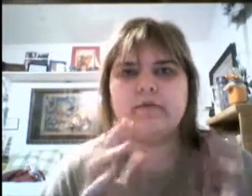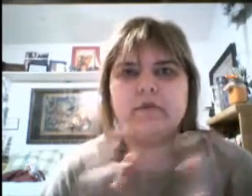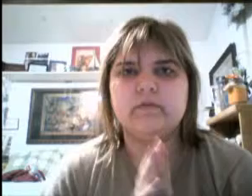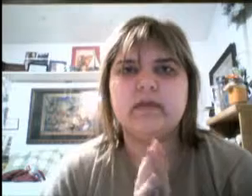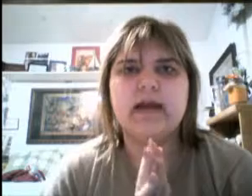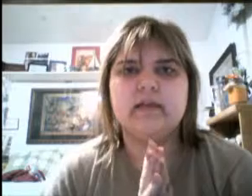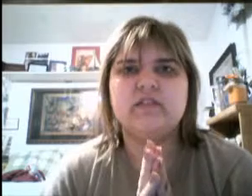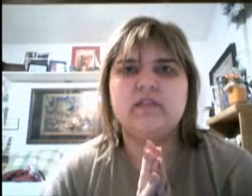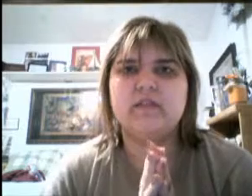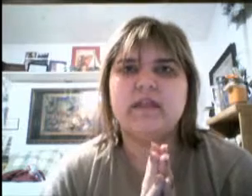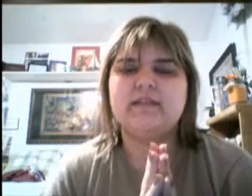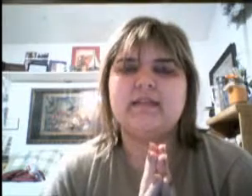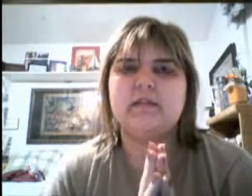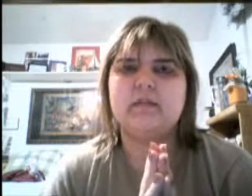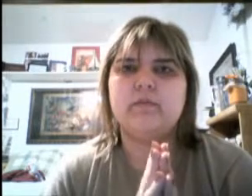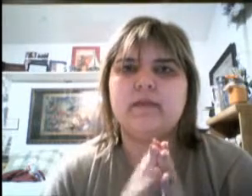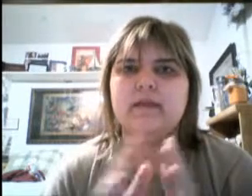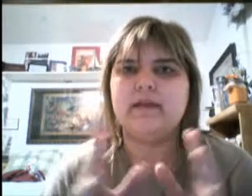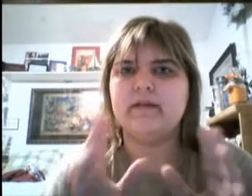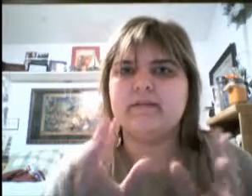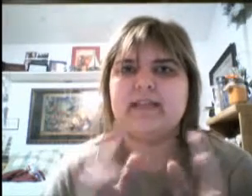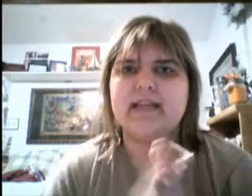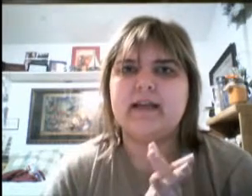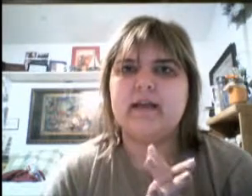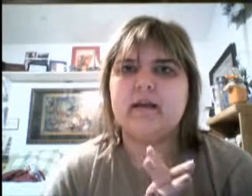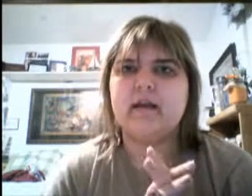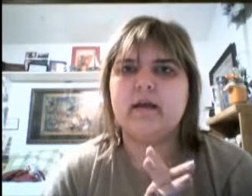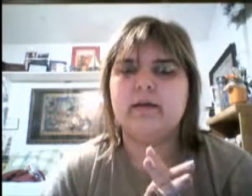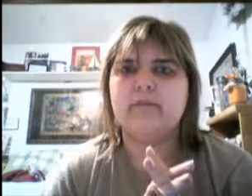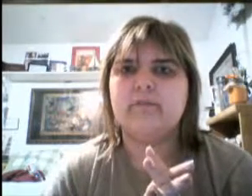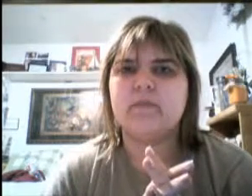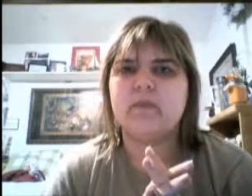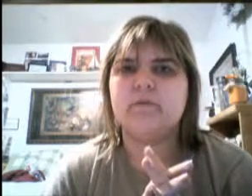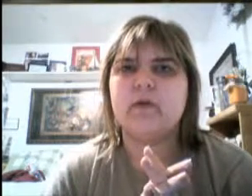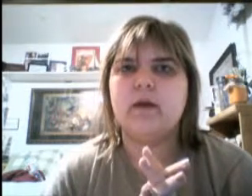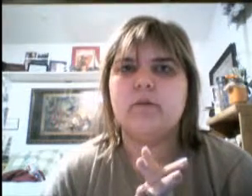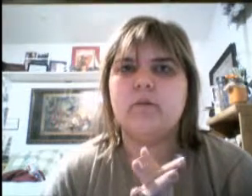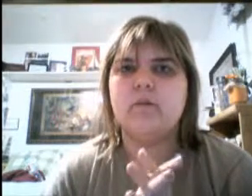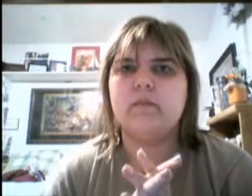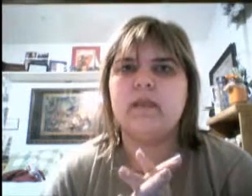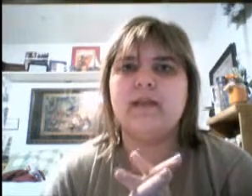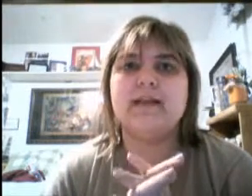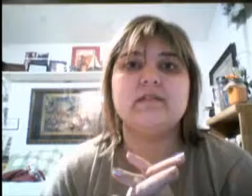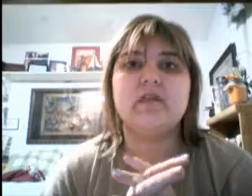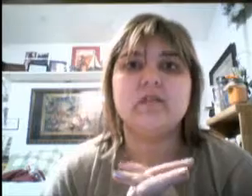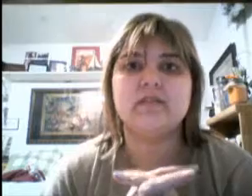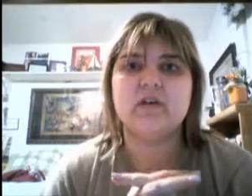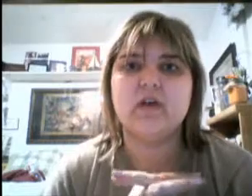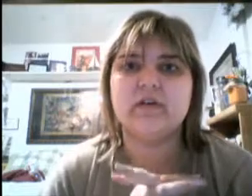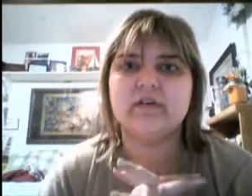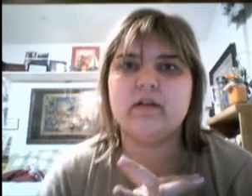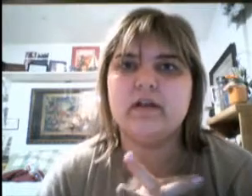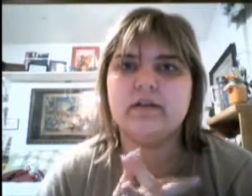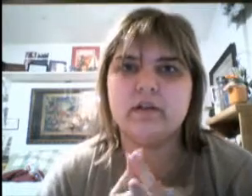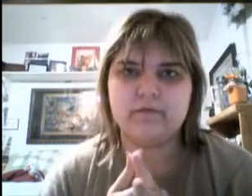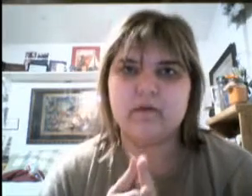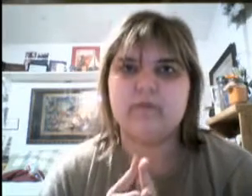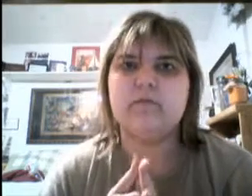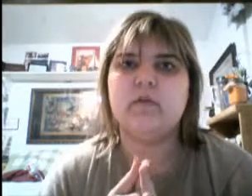interviewed kind of too, and they did a little bit of singing, um, from the Gaston song. Um, uh, you know, from the